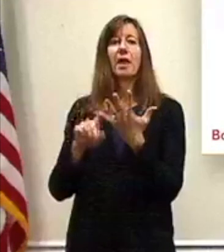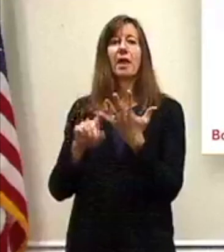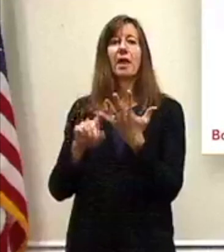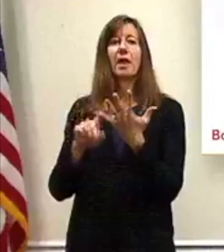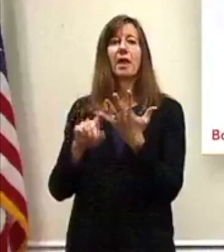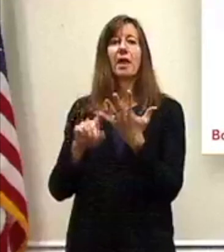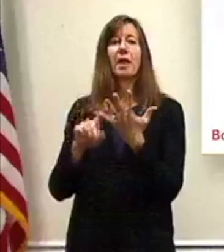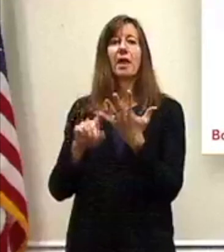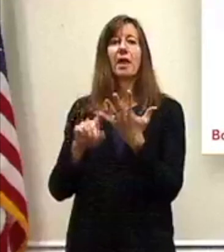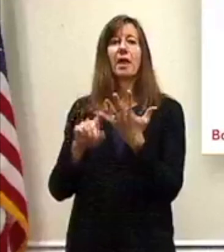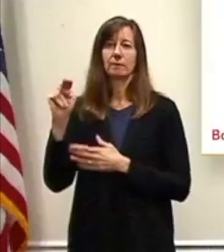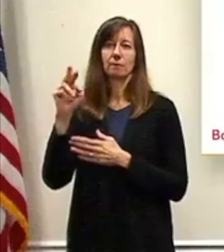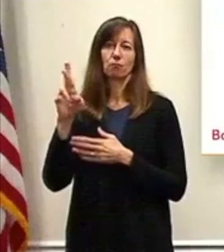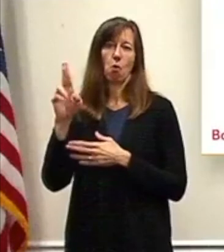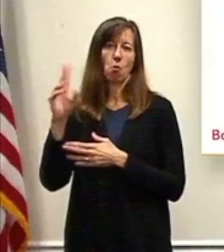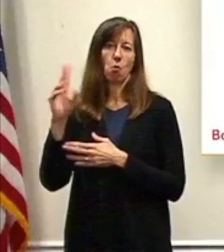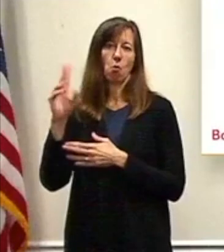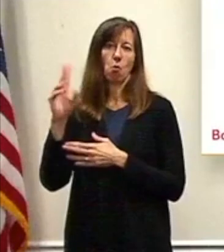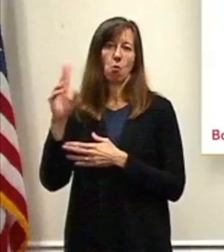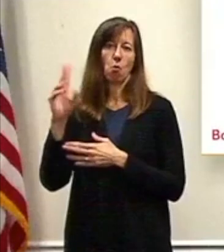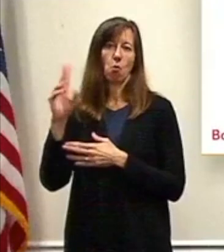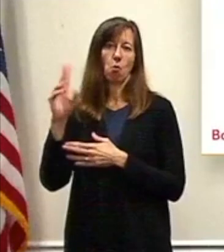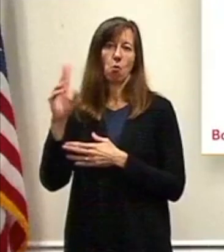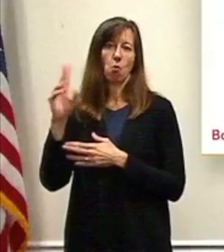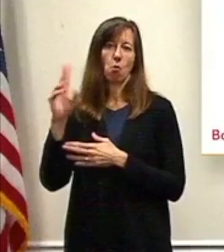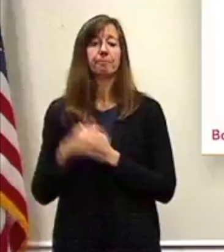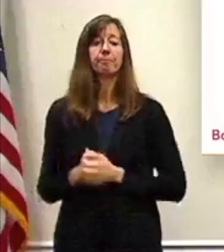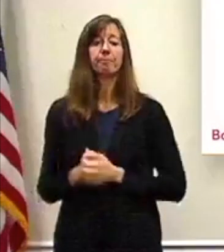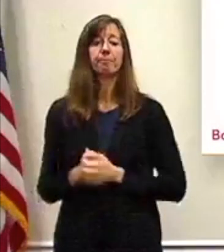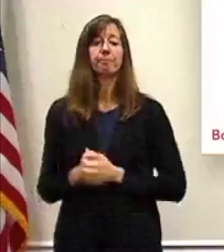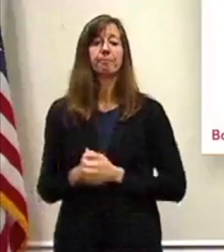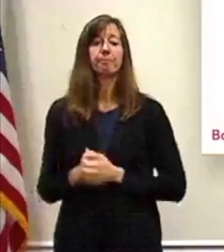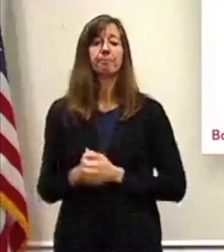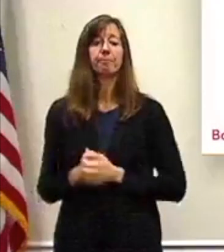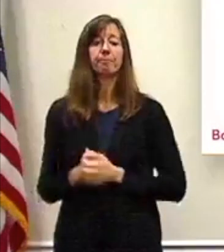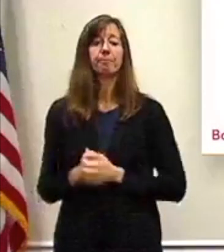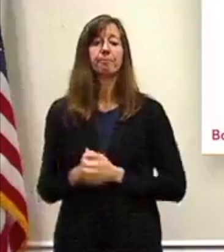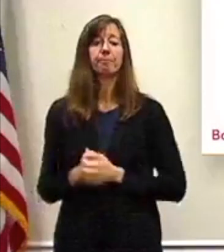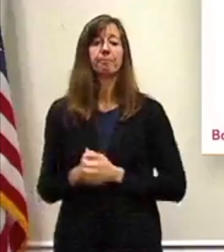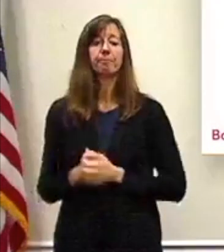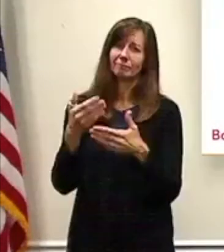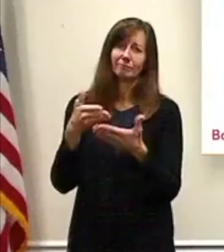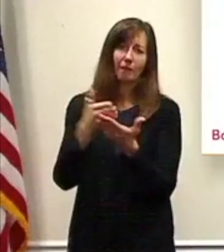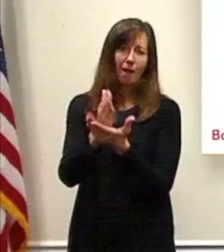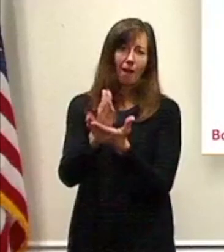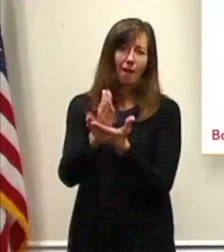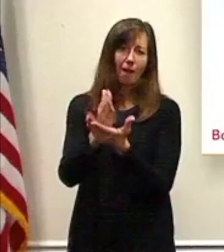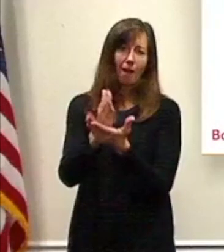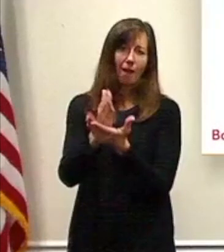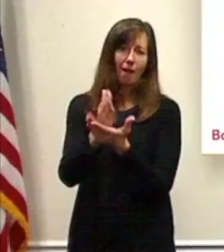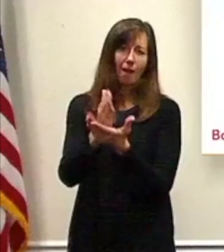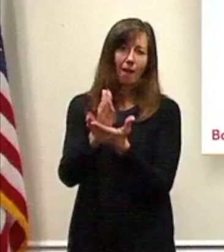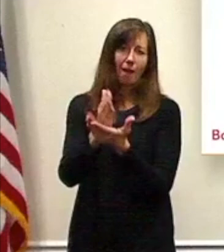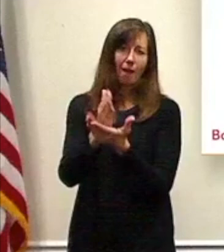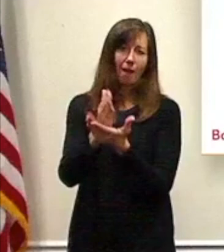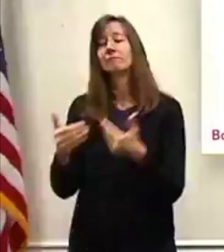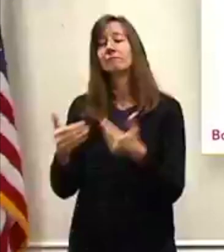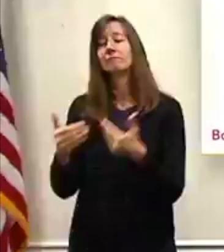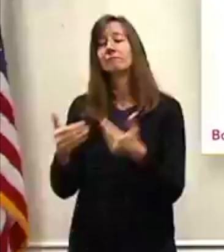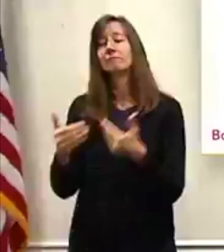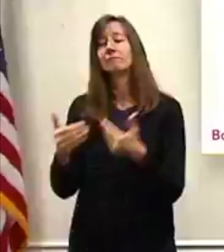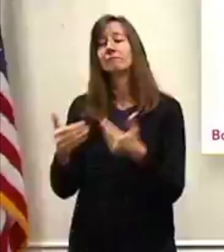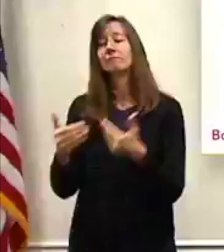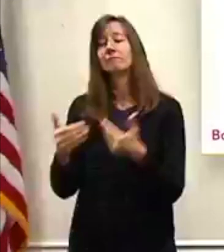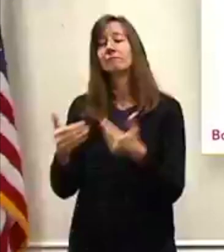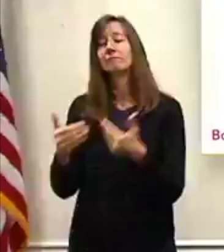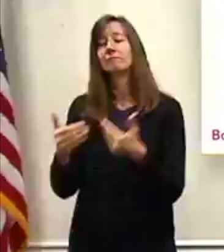vote. And please, if you can physically do it, if you can vote as long as you can, otherwise, of